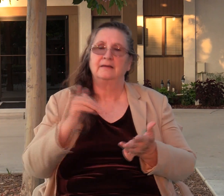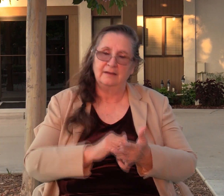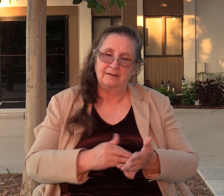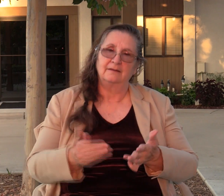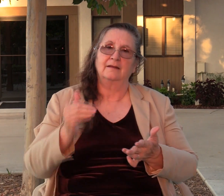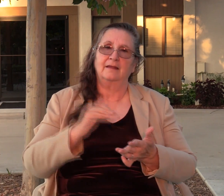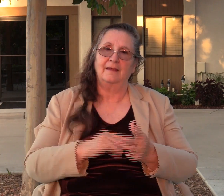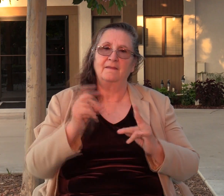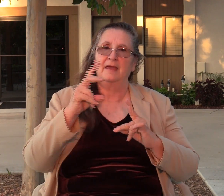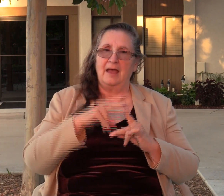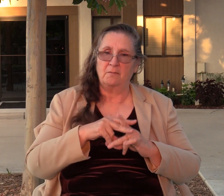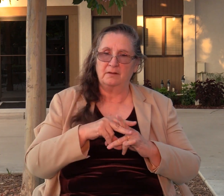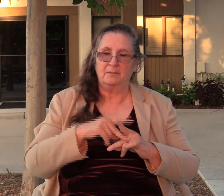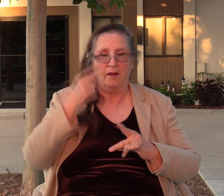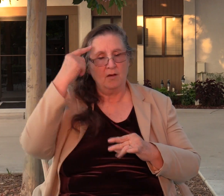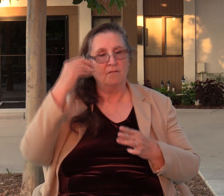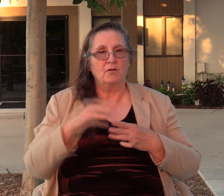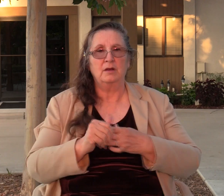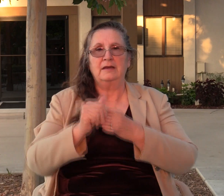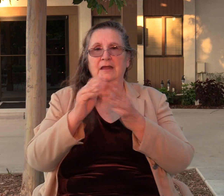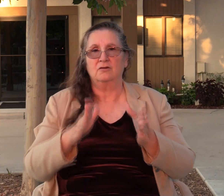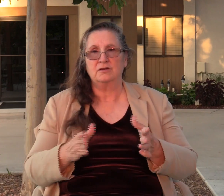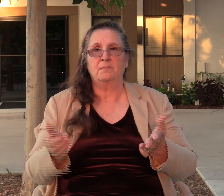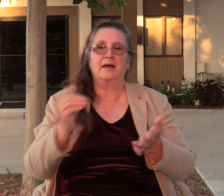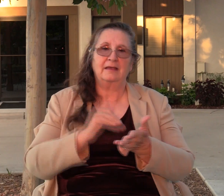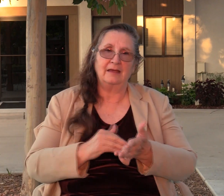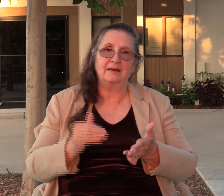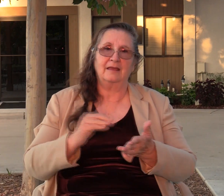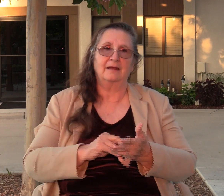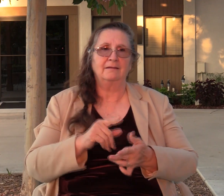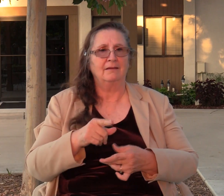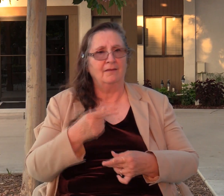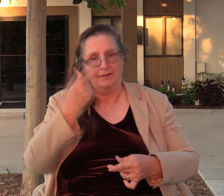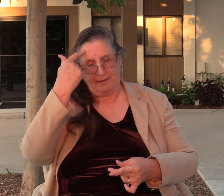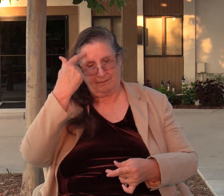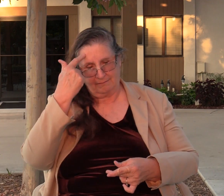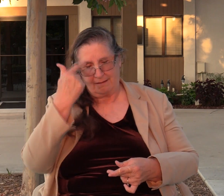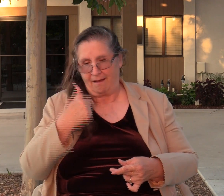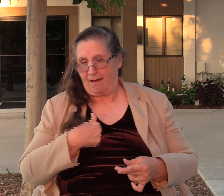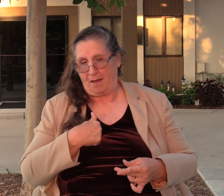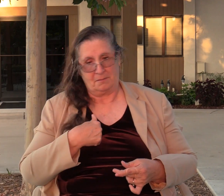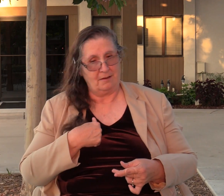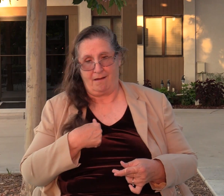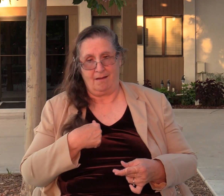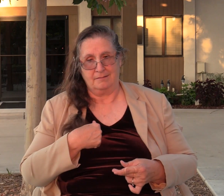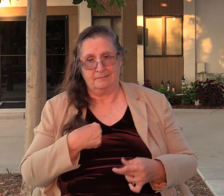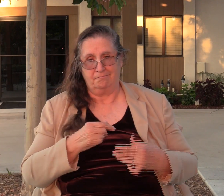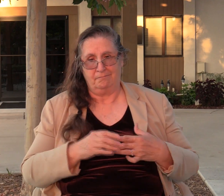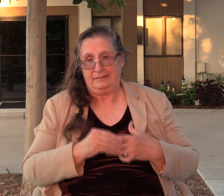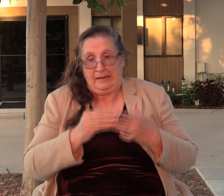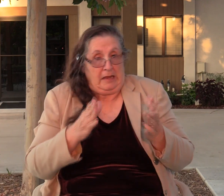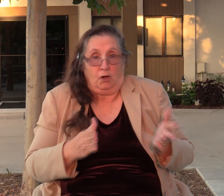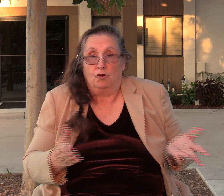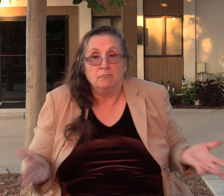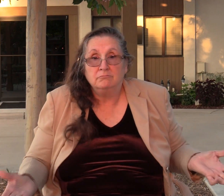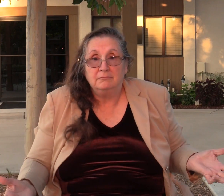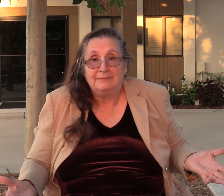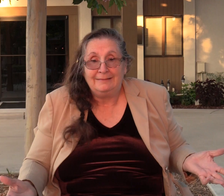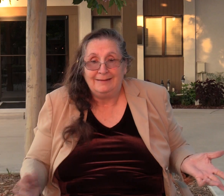Applications towards leadership over and over, right? And some of you might be thinking, well, I'm not, you know, in leadership. You know, this doesn't apply to